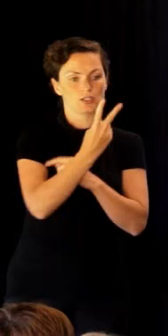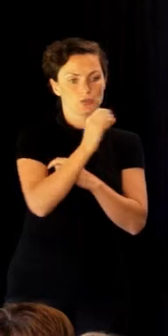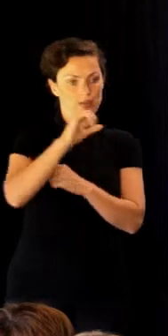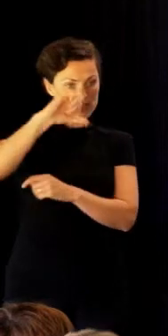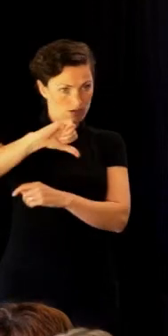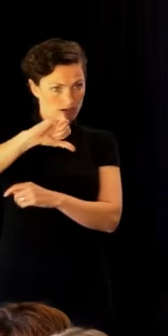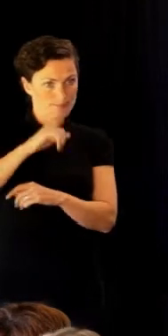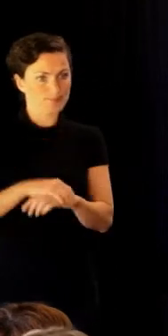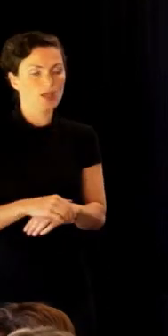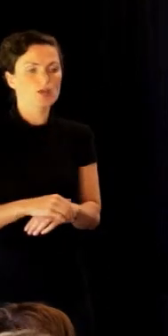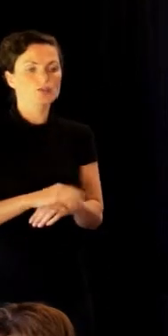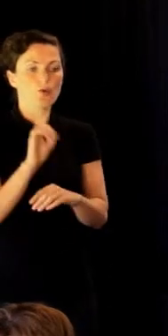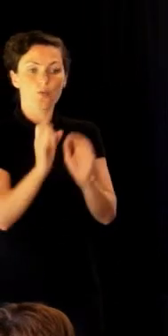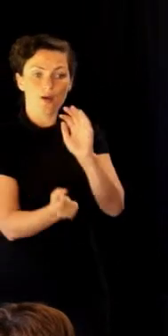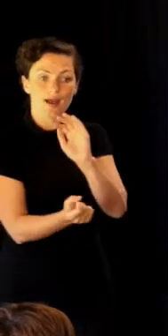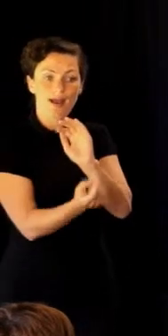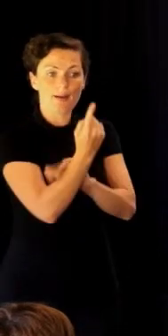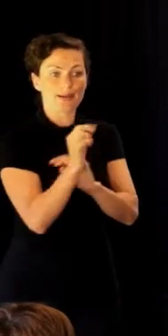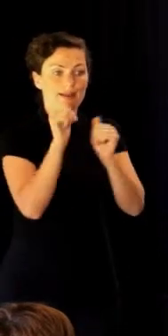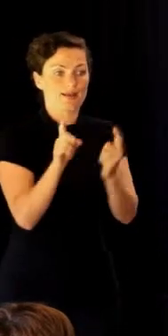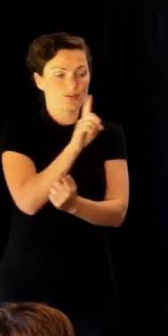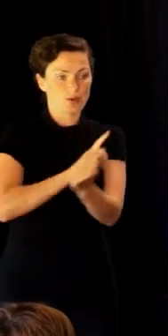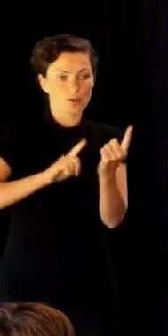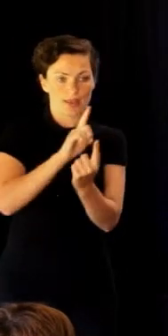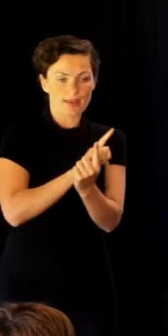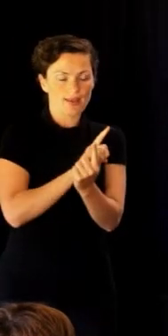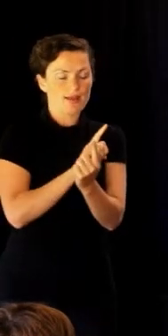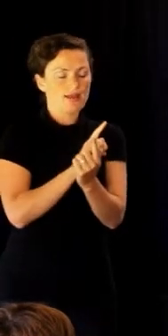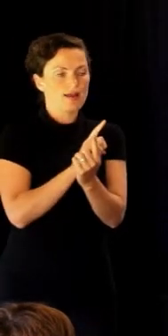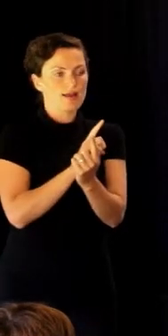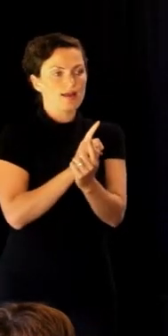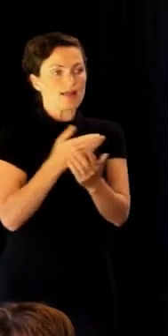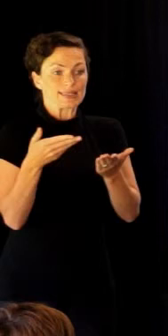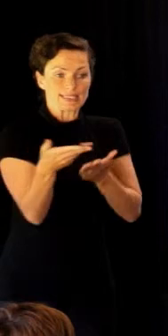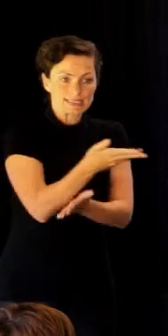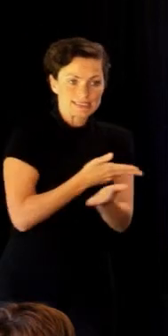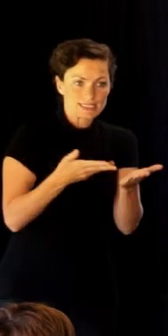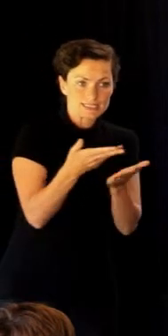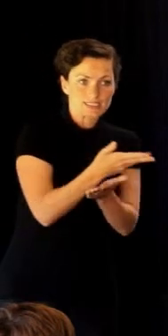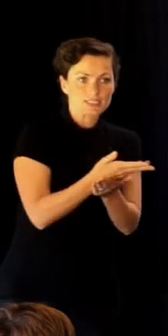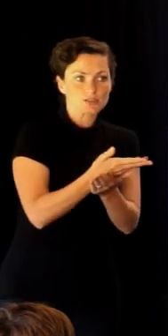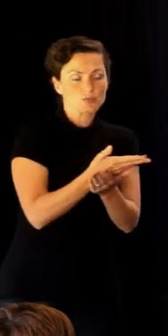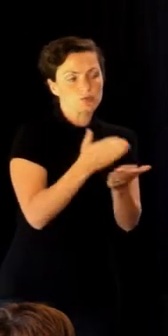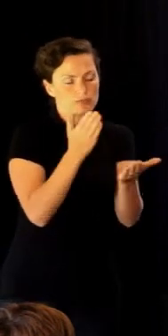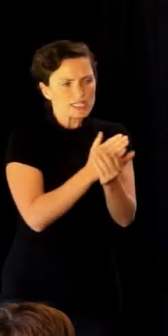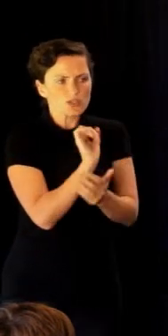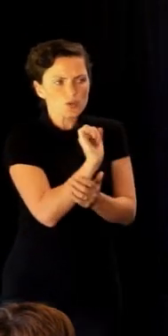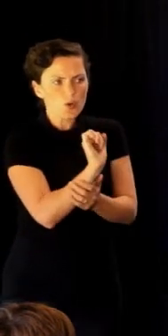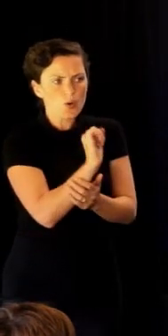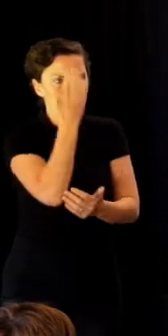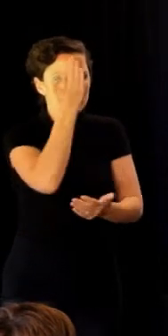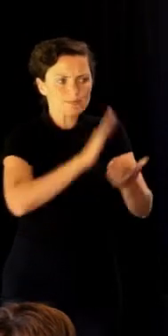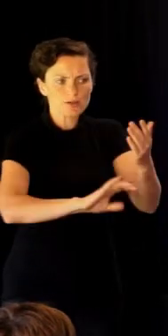So the outcomes of that, the discussions around the day were, what are your experiences,